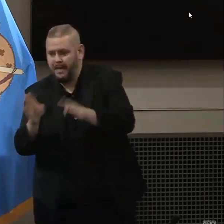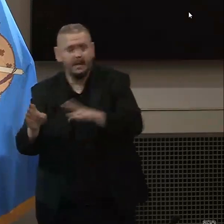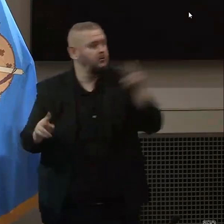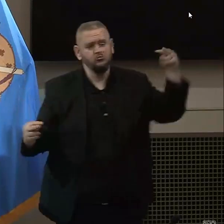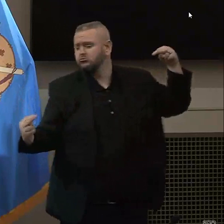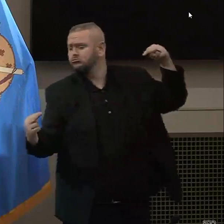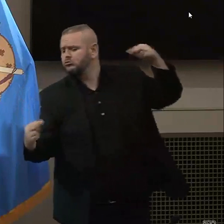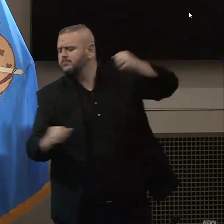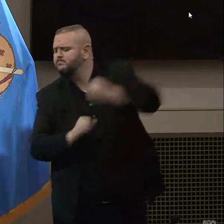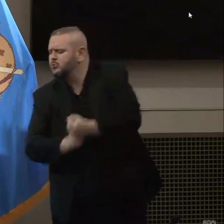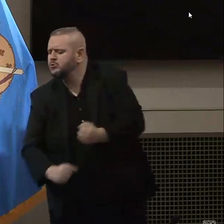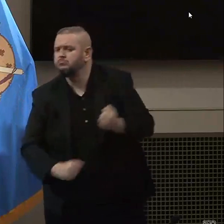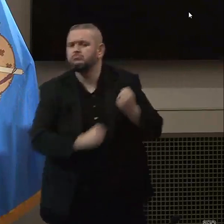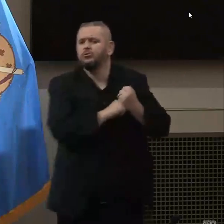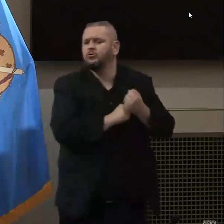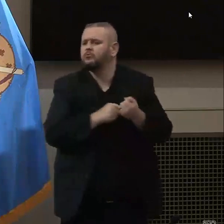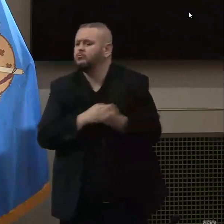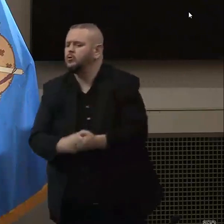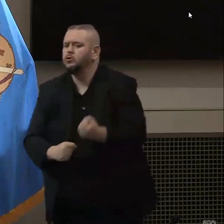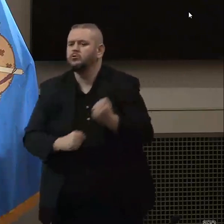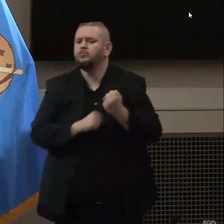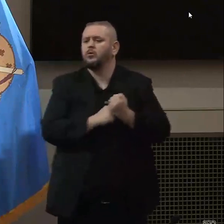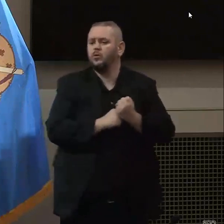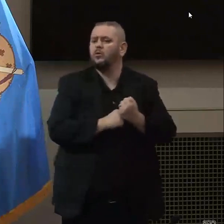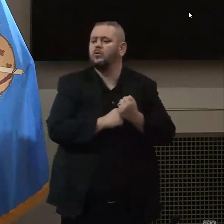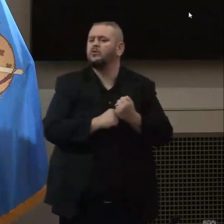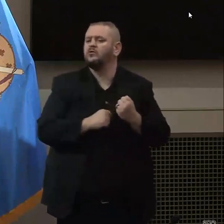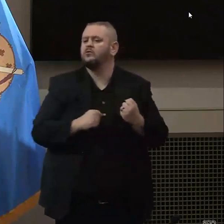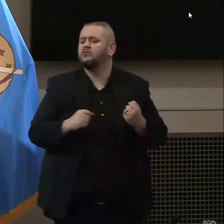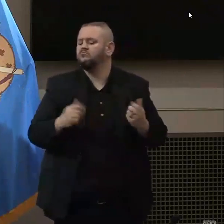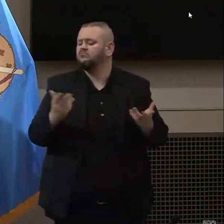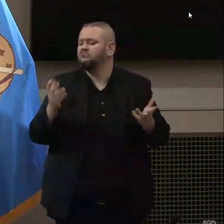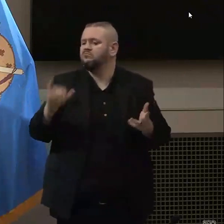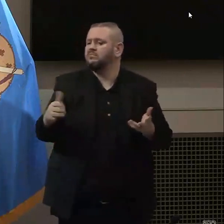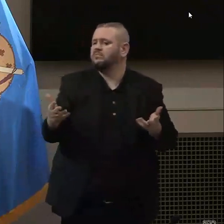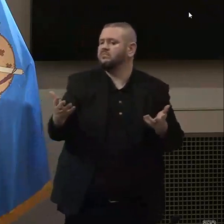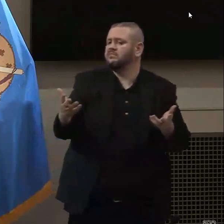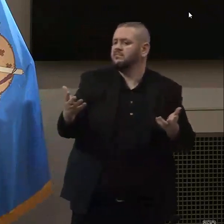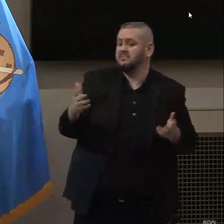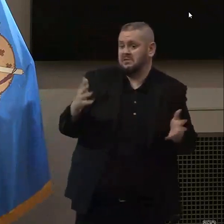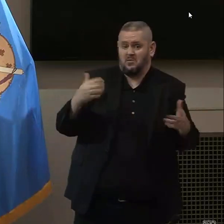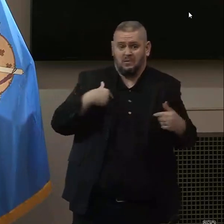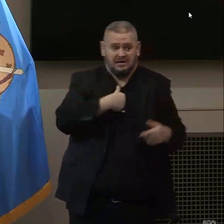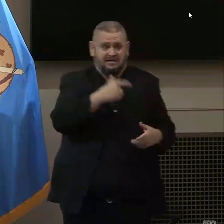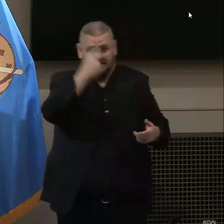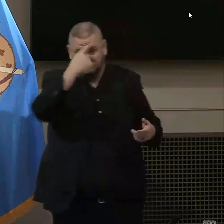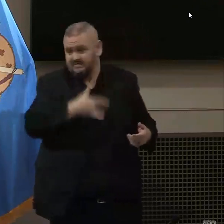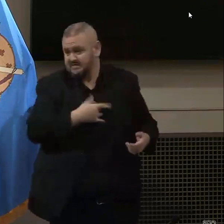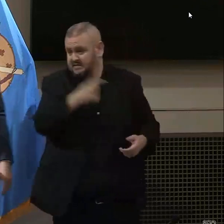Fry, and I'm sure those guys did the best they could. want to, you have a comment on that, Dr. Fry?